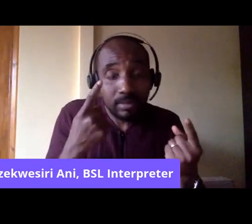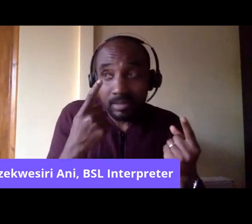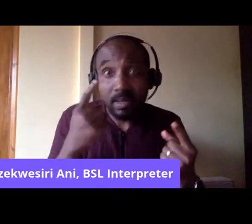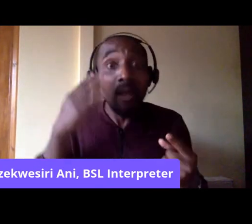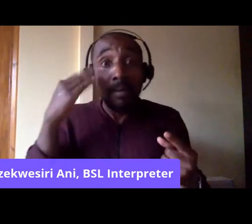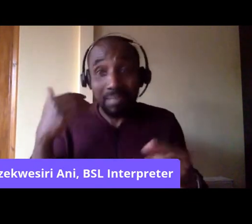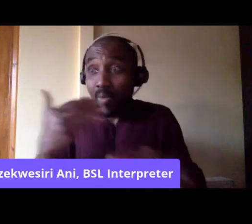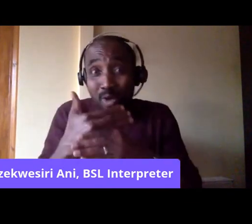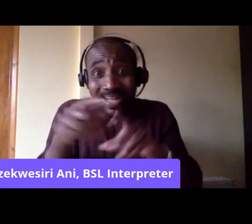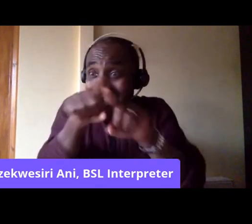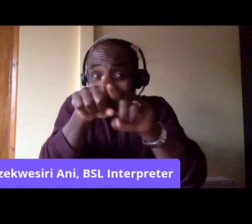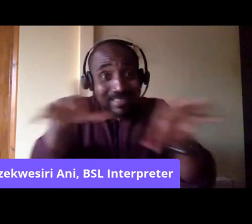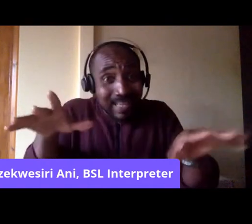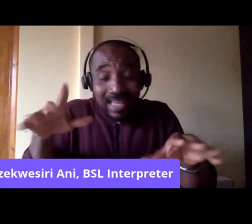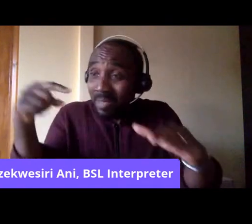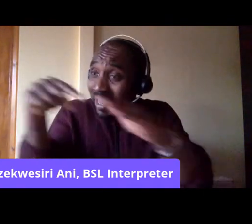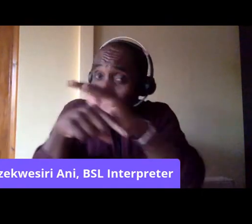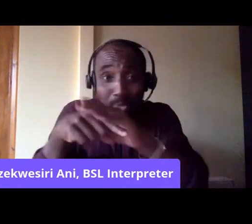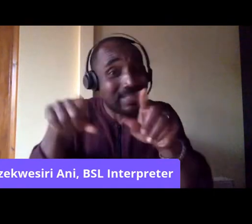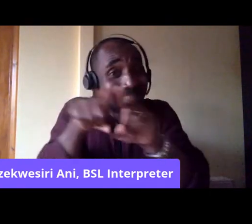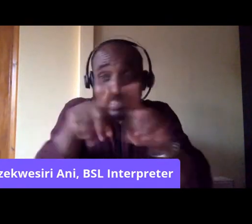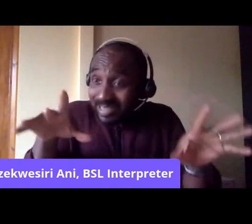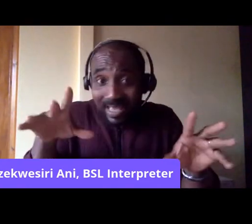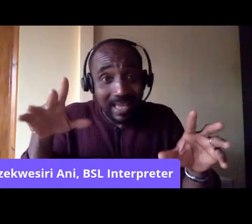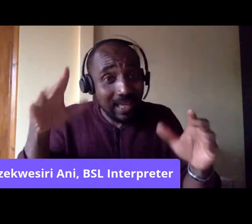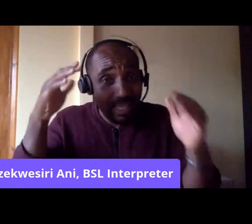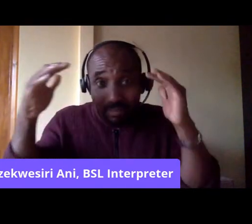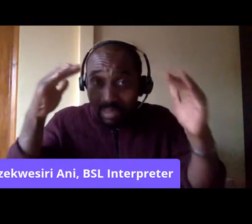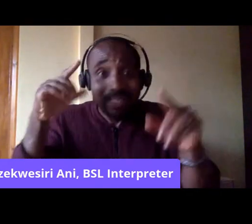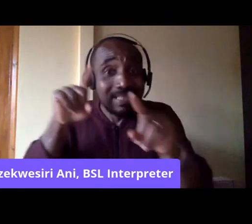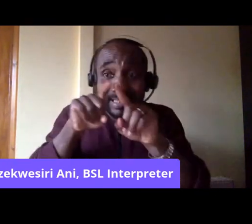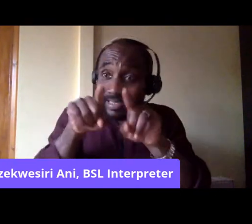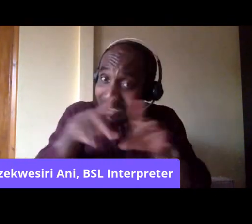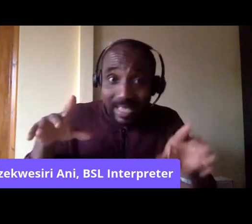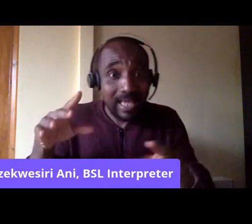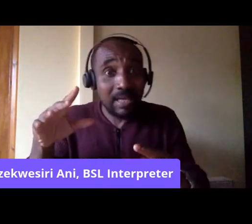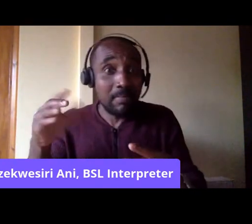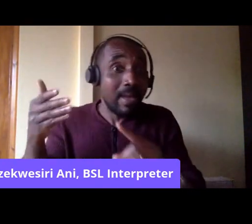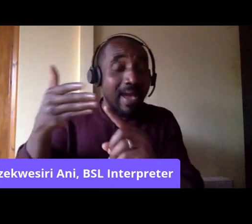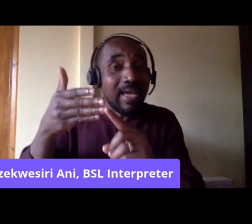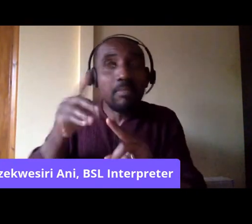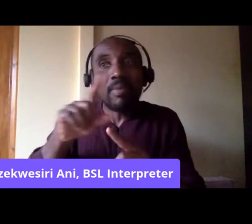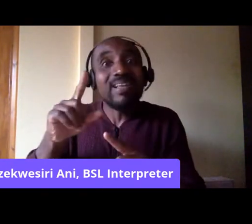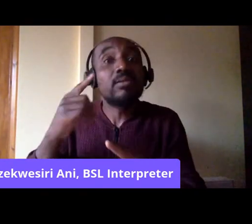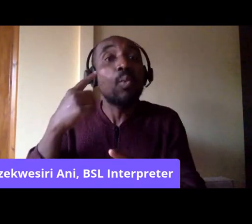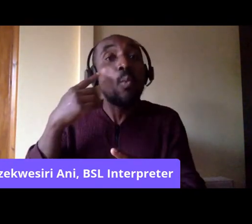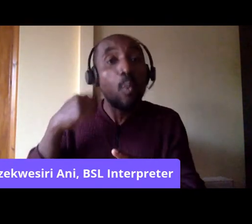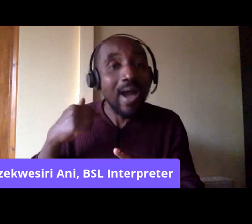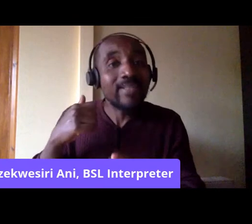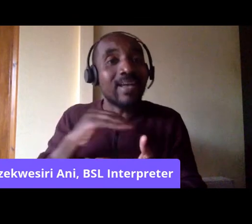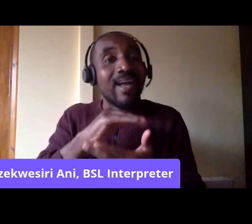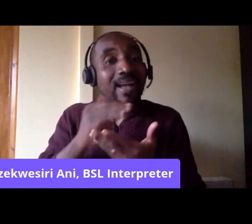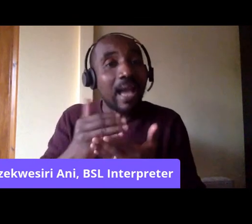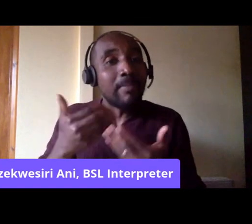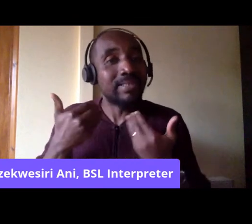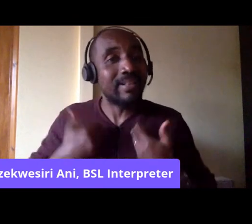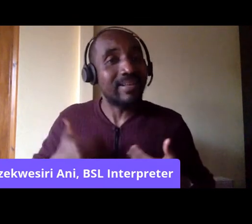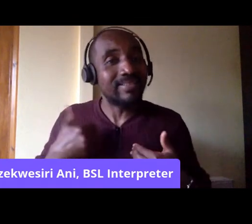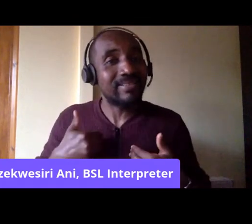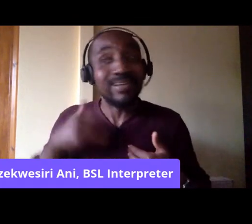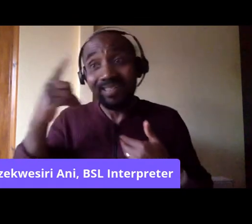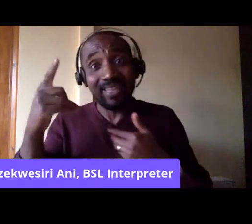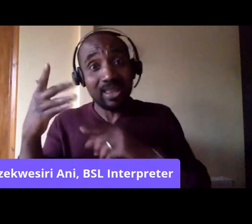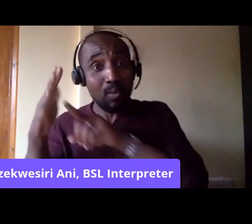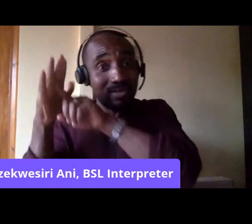of black workers and immigrant workers, et cetera, with the very white capitalists who were exploiting them. And I think today